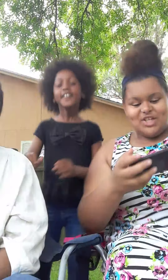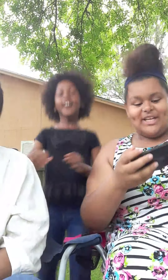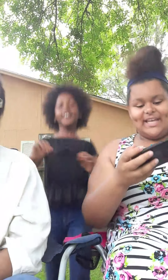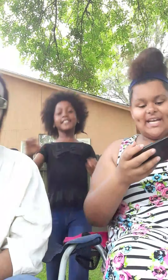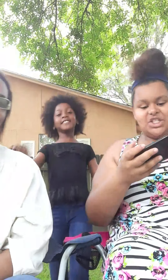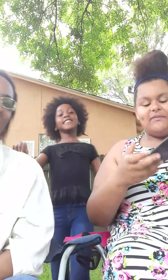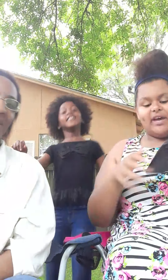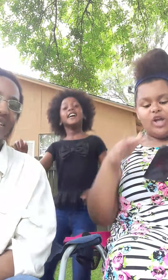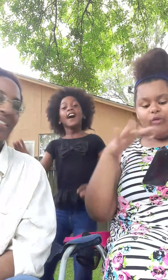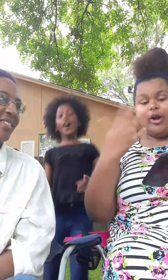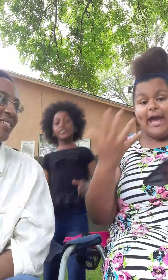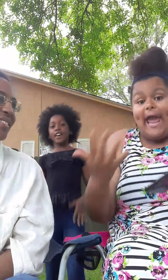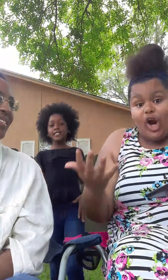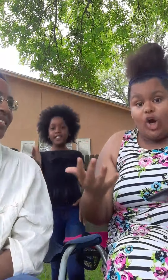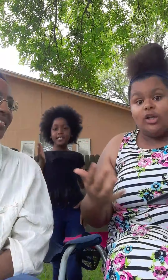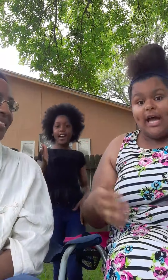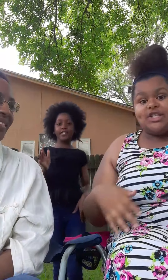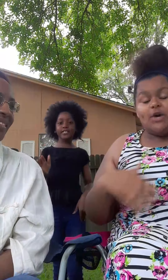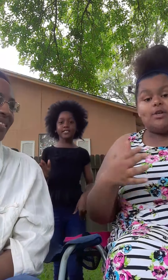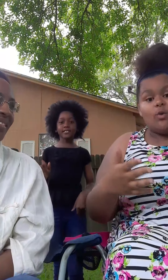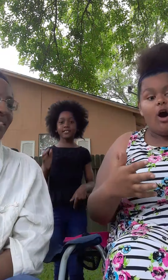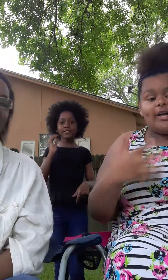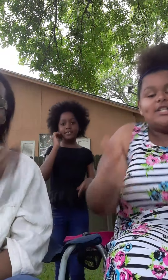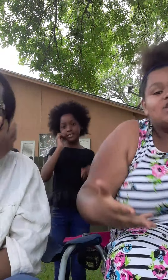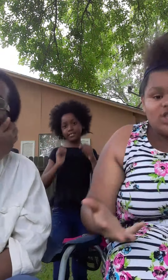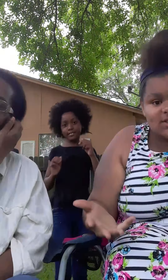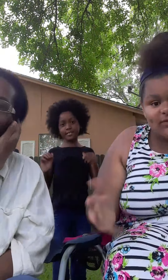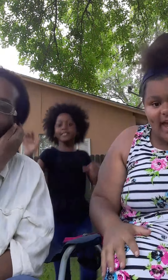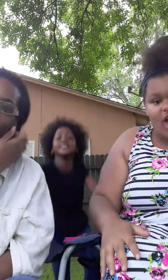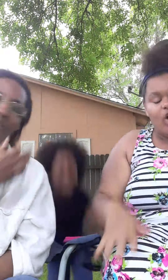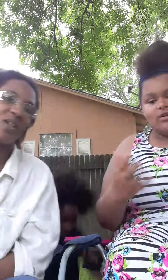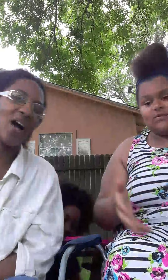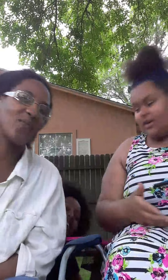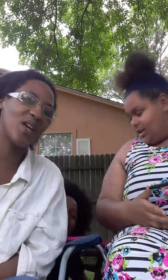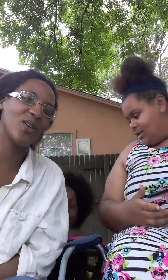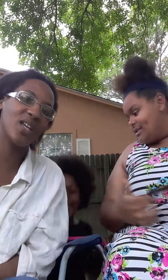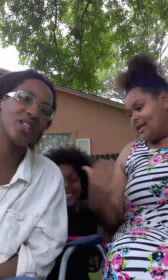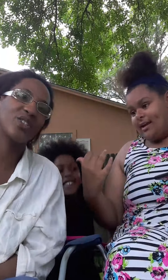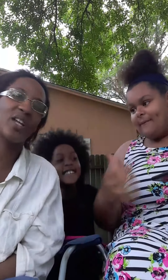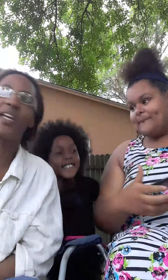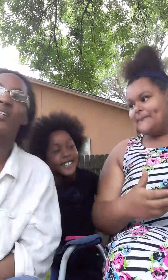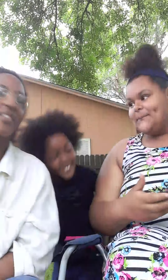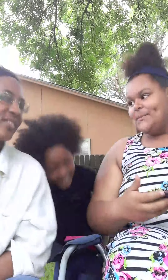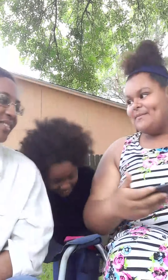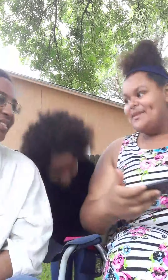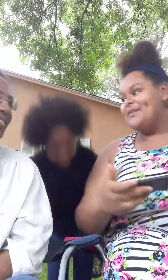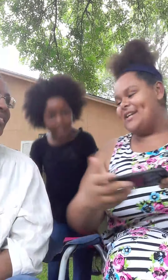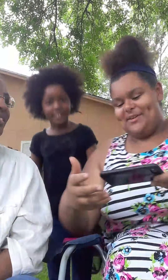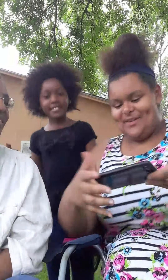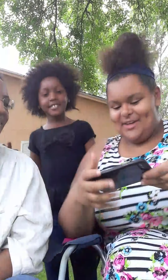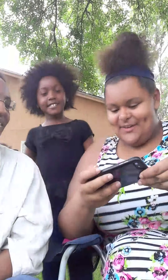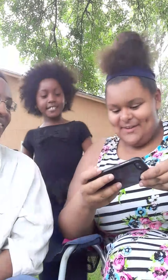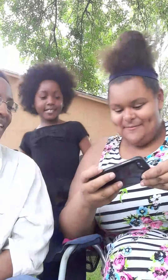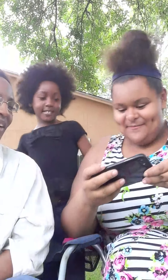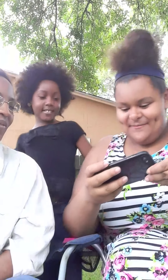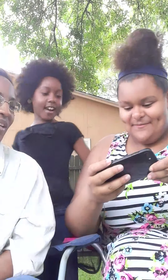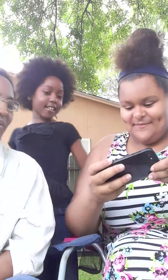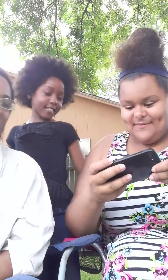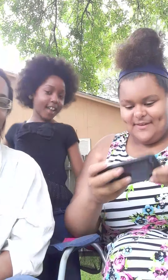did she fell over air like she was walking and she just fell it was you ready you want to do it okay